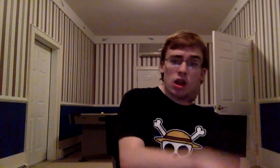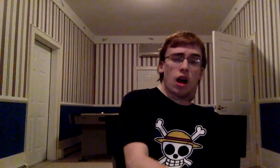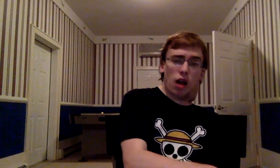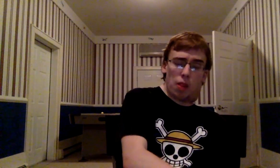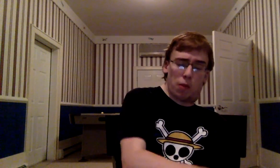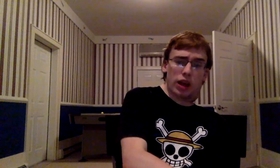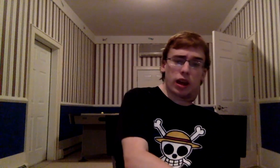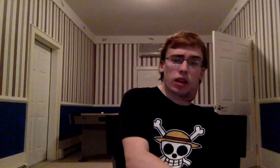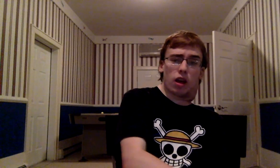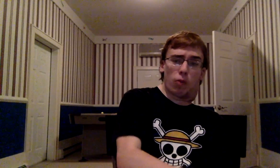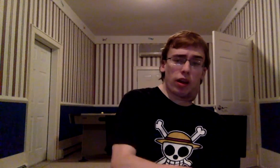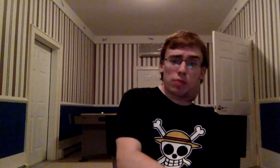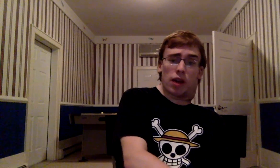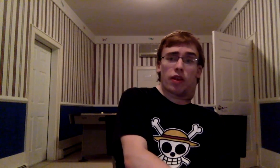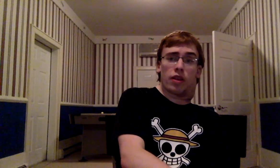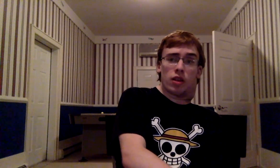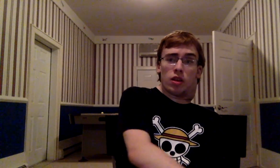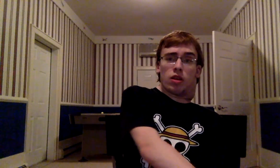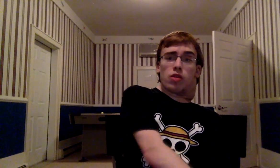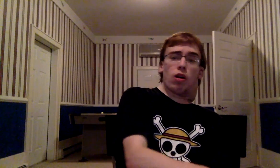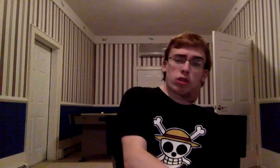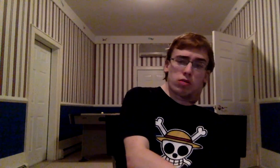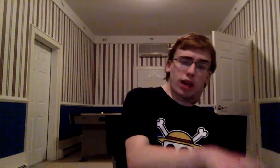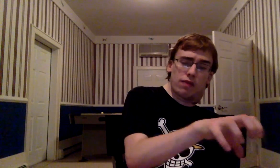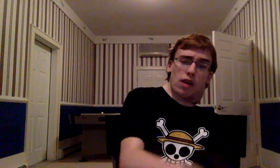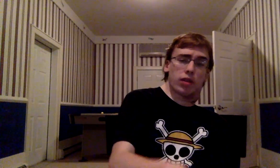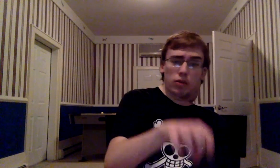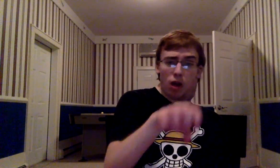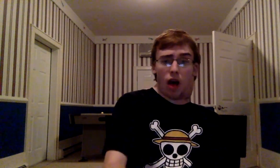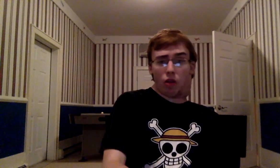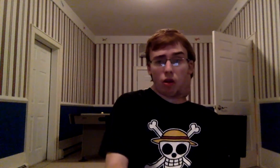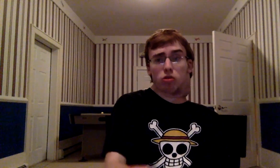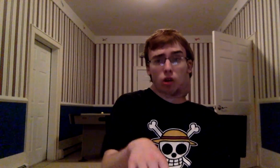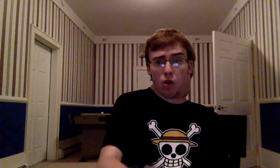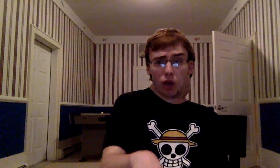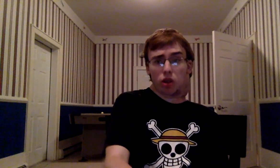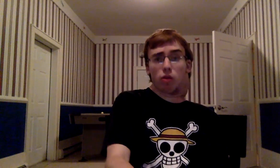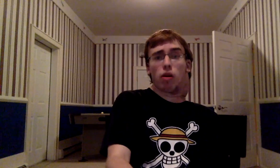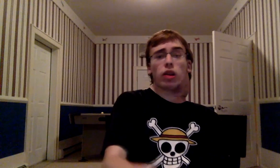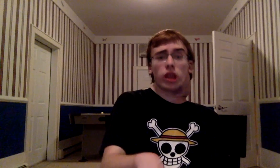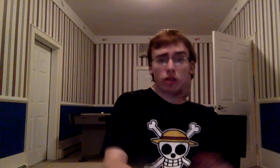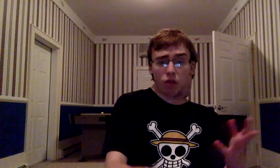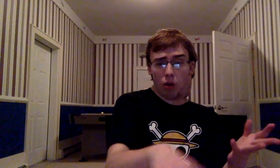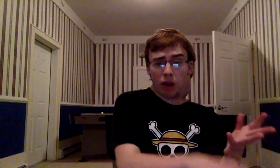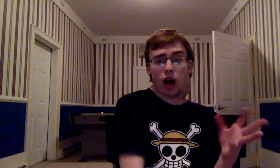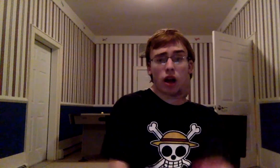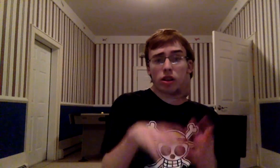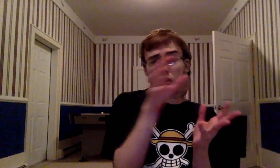On the wankings, on a weekly basis Naruto did very well Naruto was always doing well It didn't fall behind and start